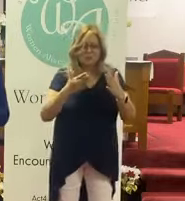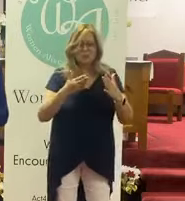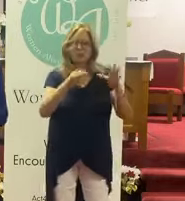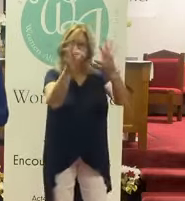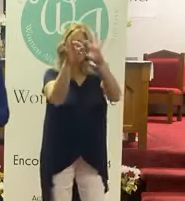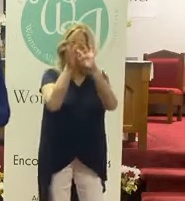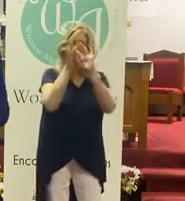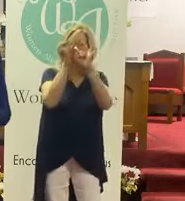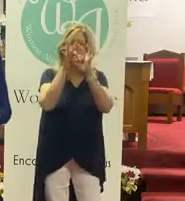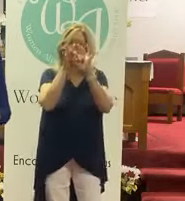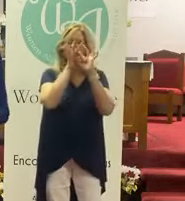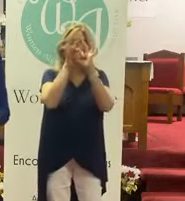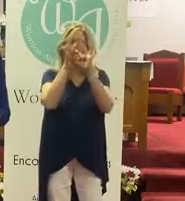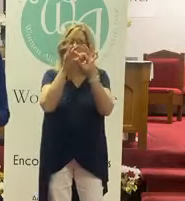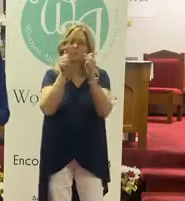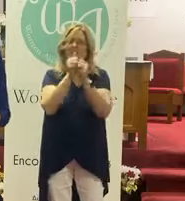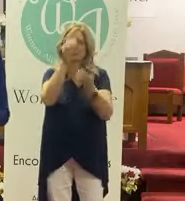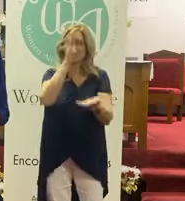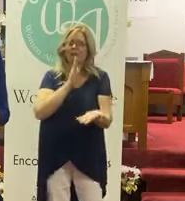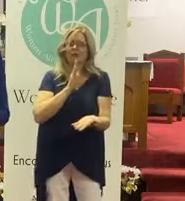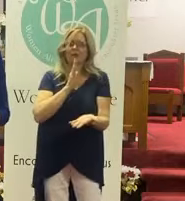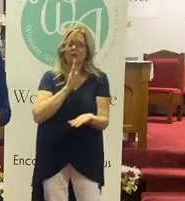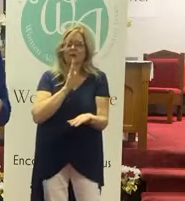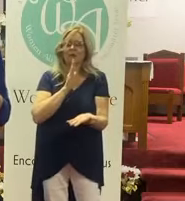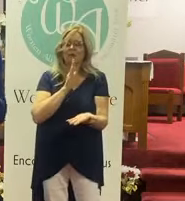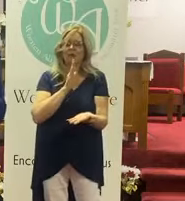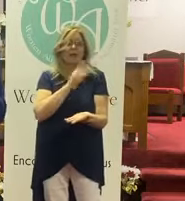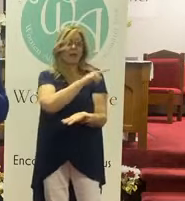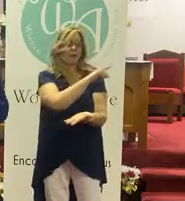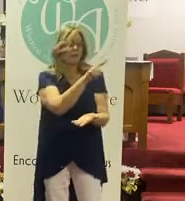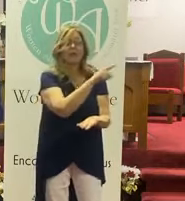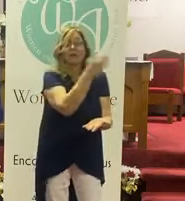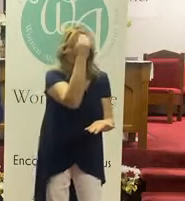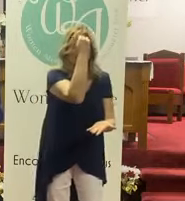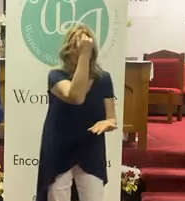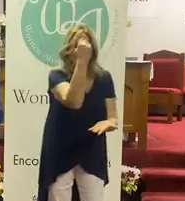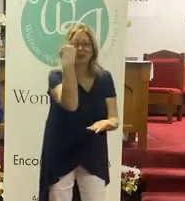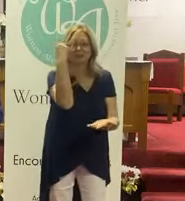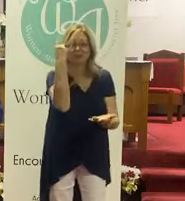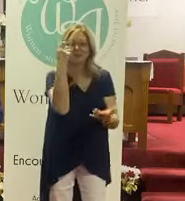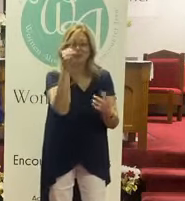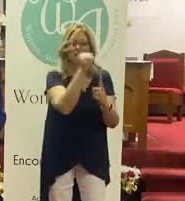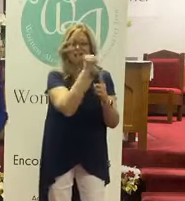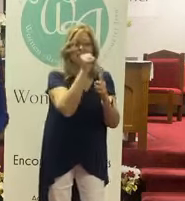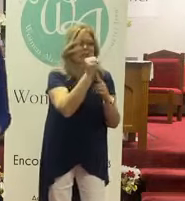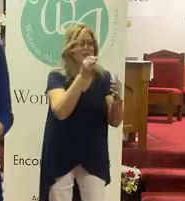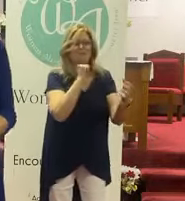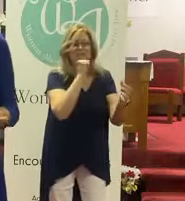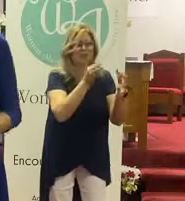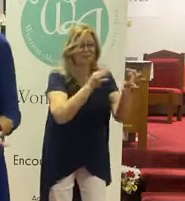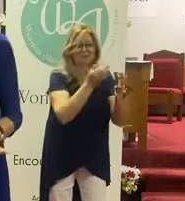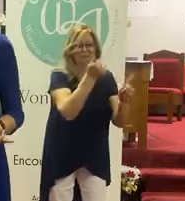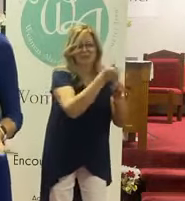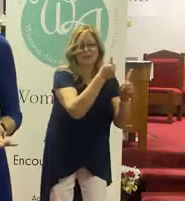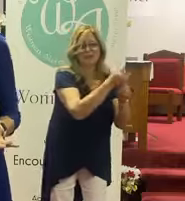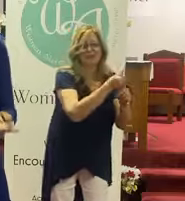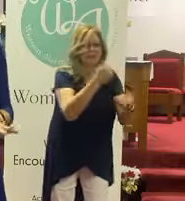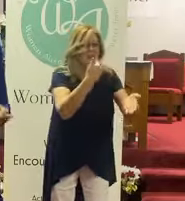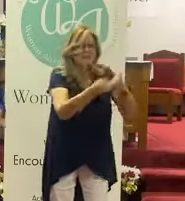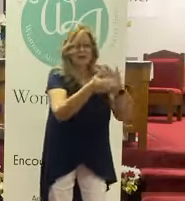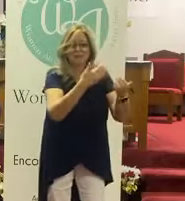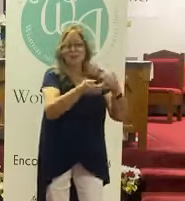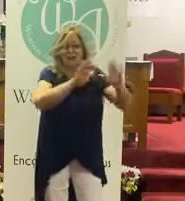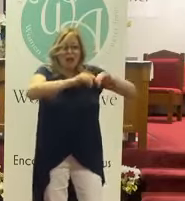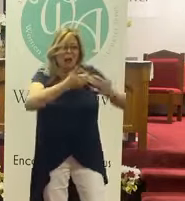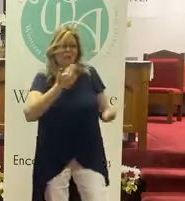connection. Relationship with God. That they knew their circumstances. Didn't define them. That it didn't matter